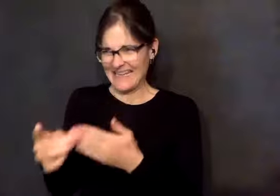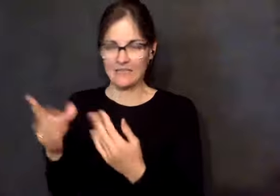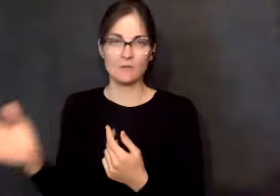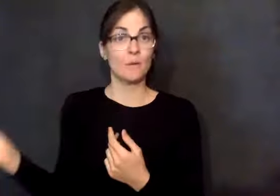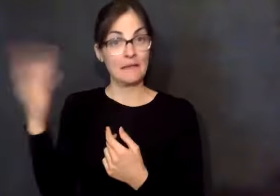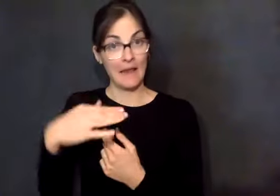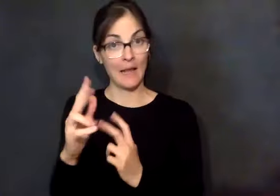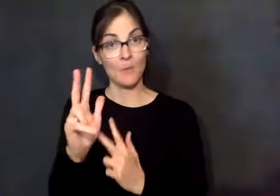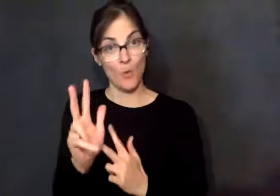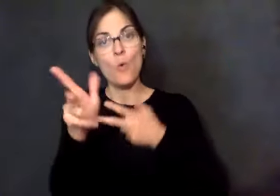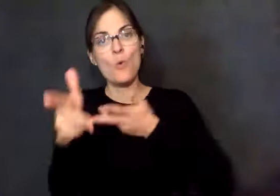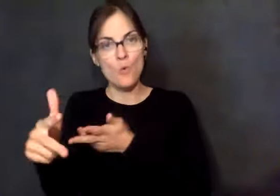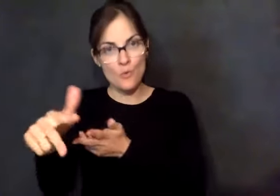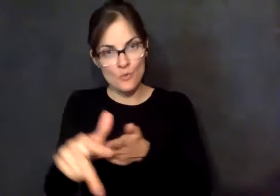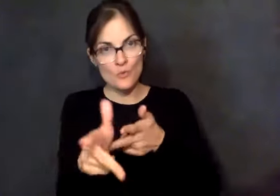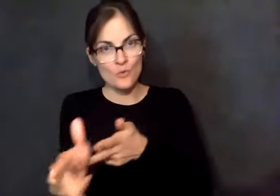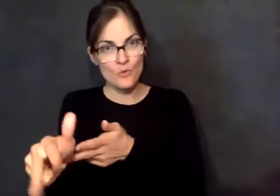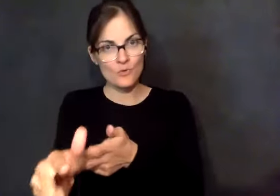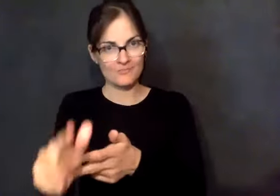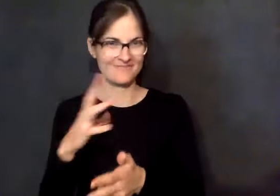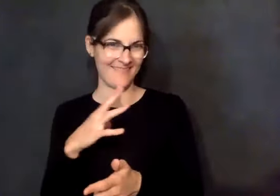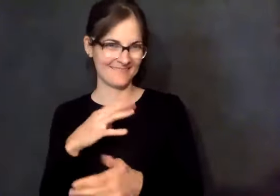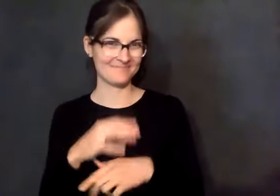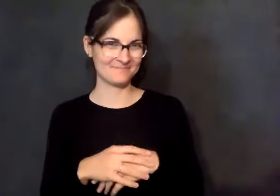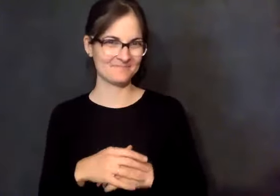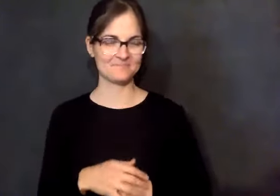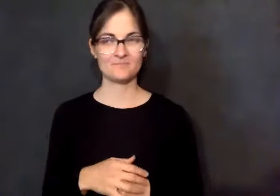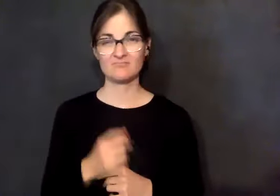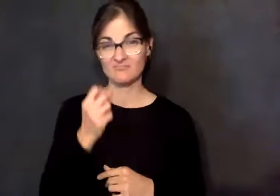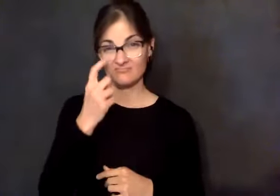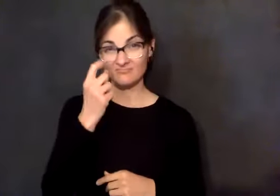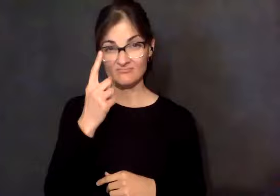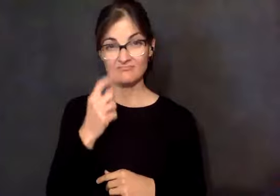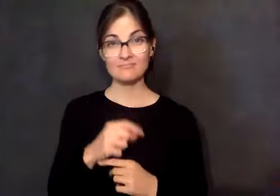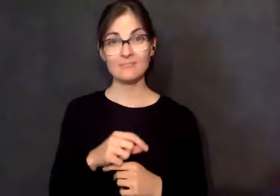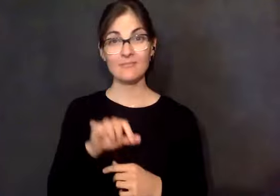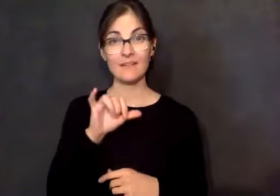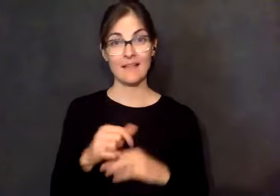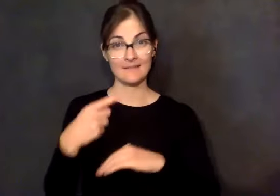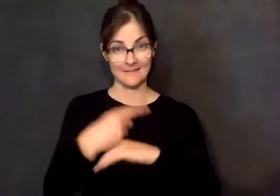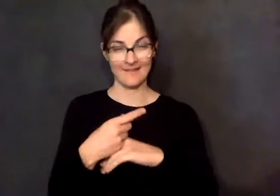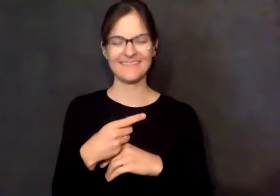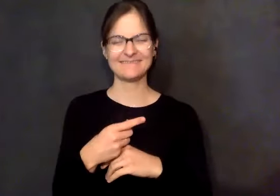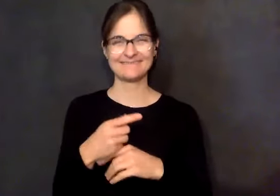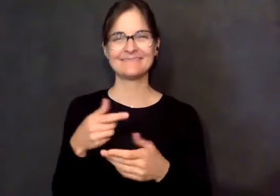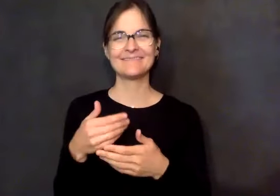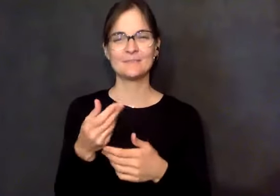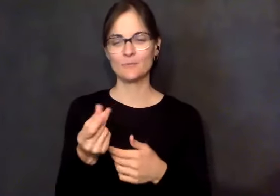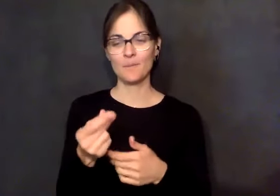I said, come lead us and led us to the home. But when those babies were born, he and Lee drove all